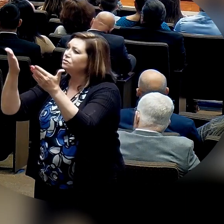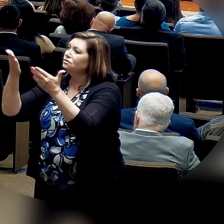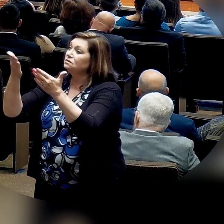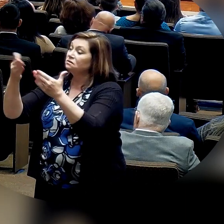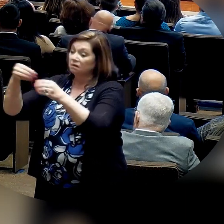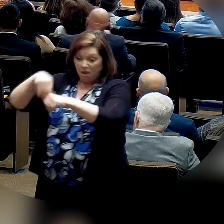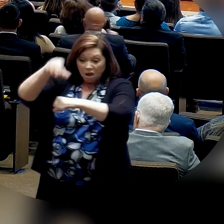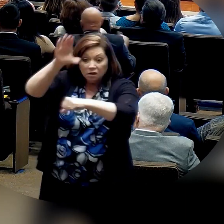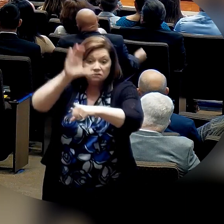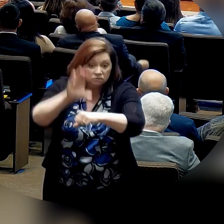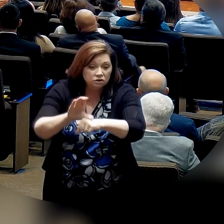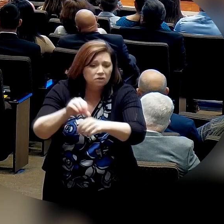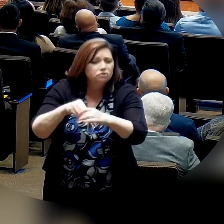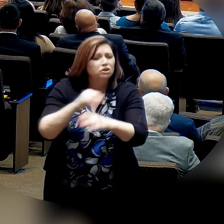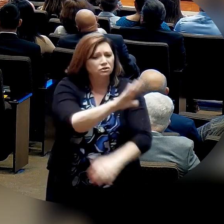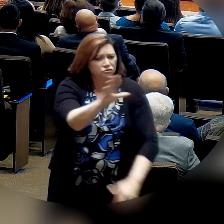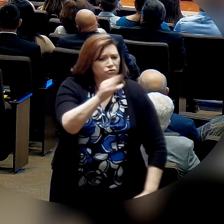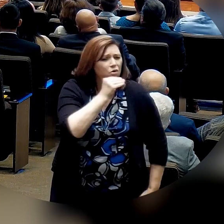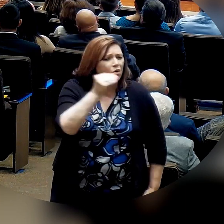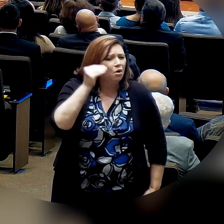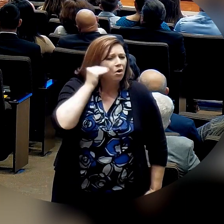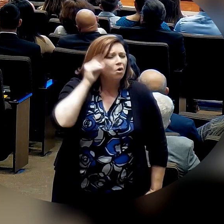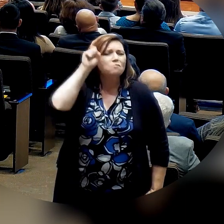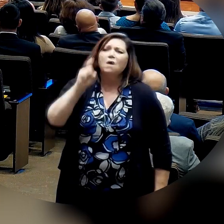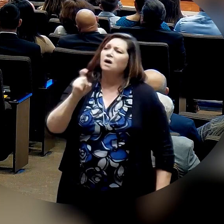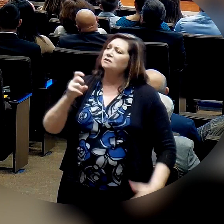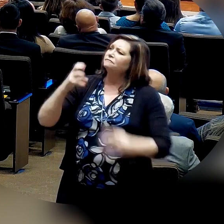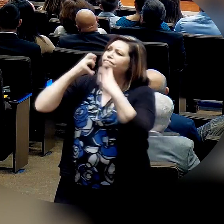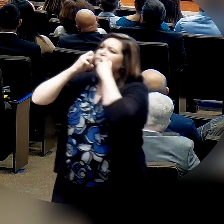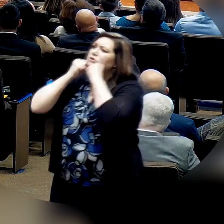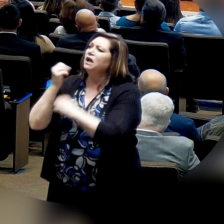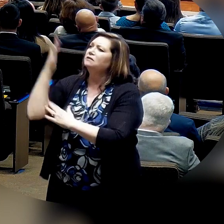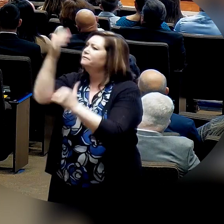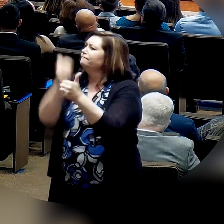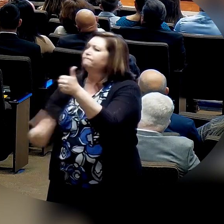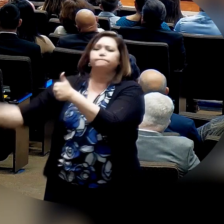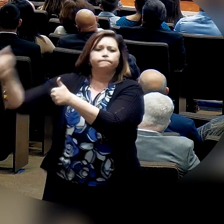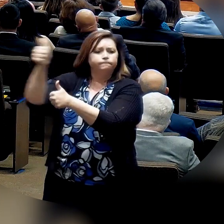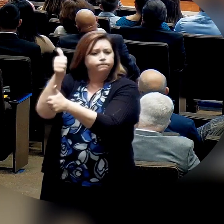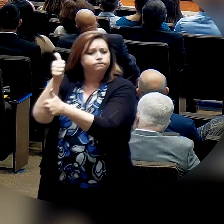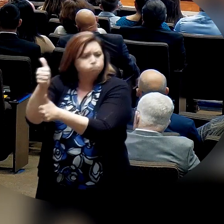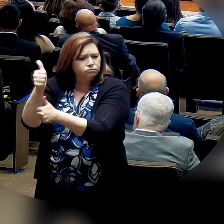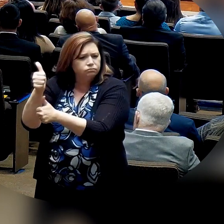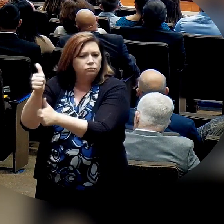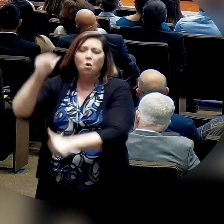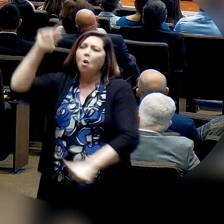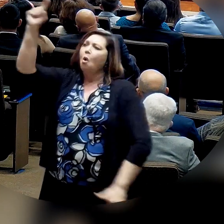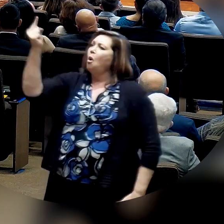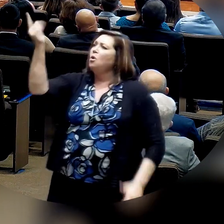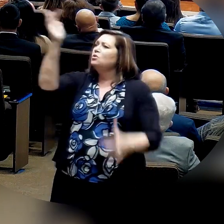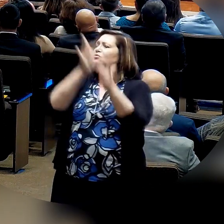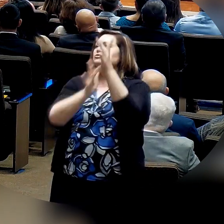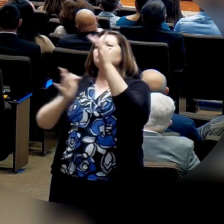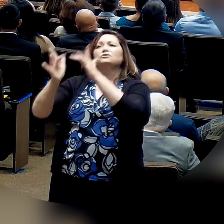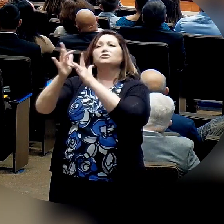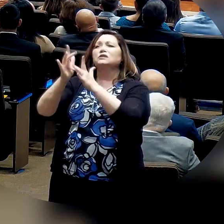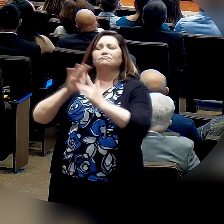God and God alone who satisfies our longing for peace.